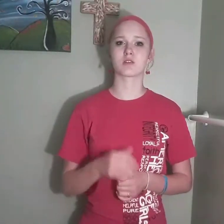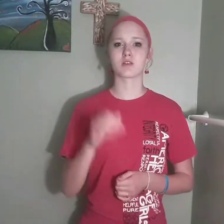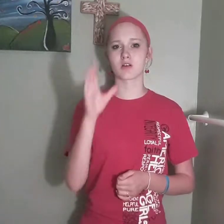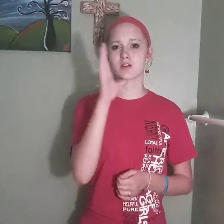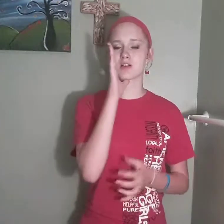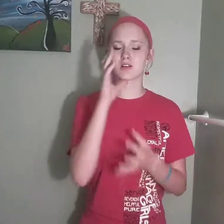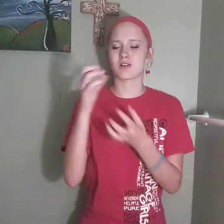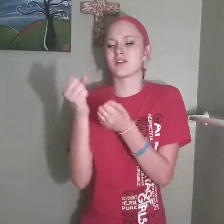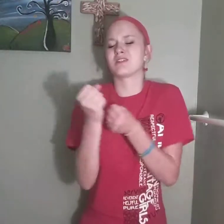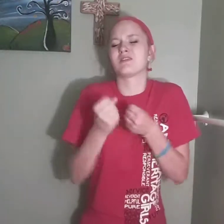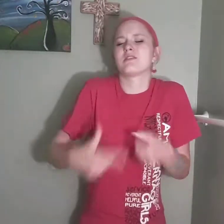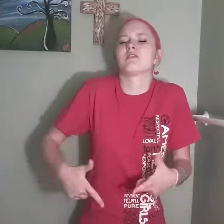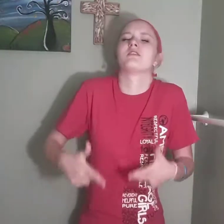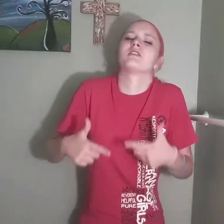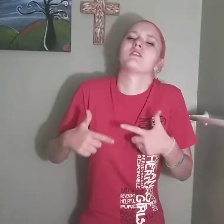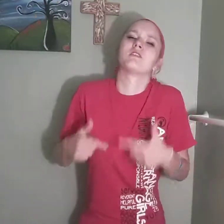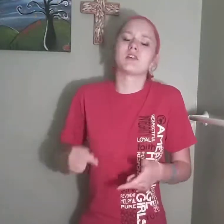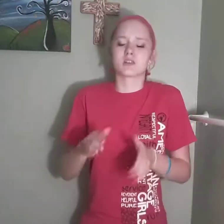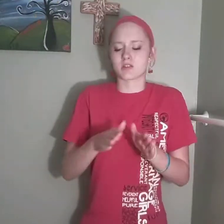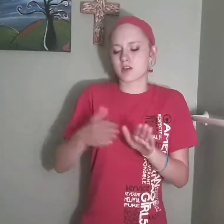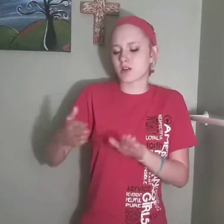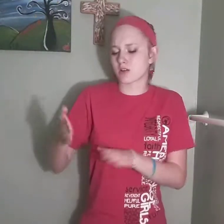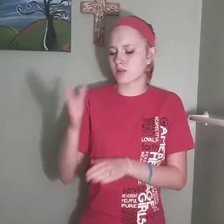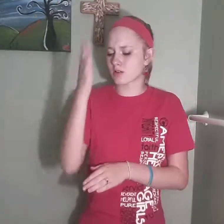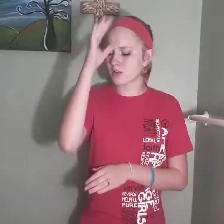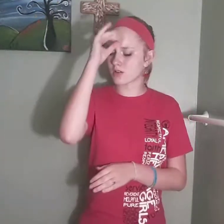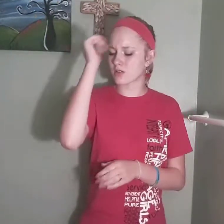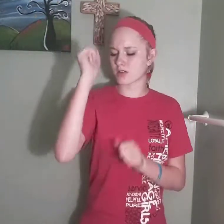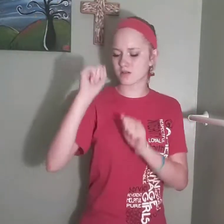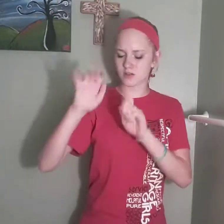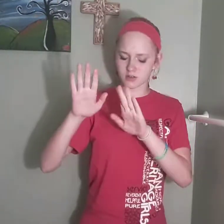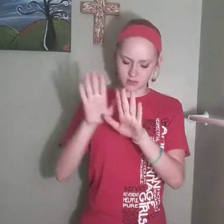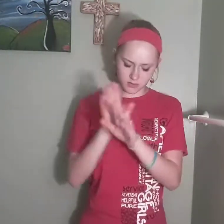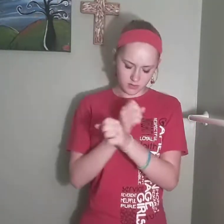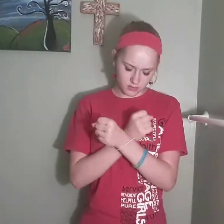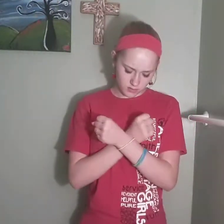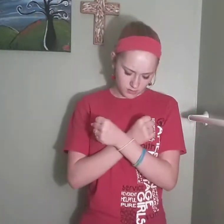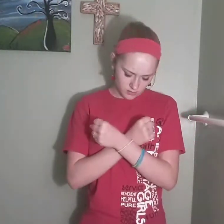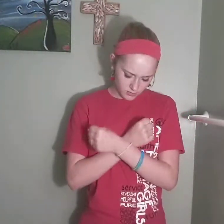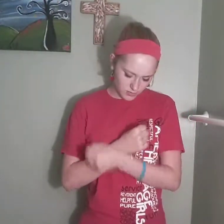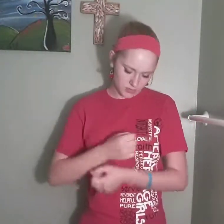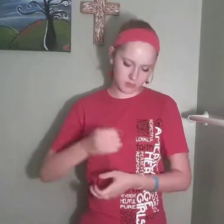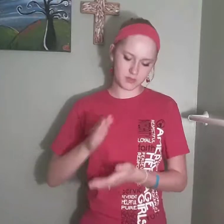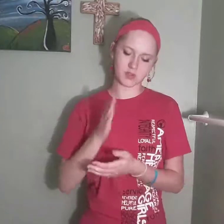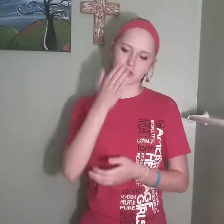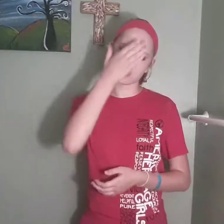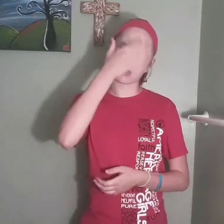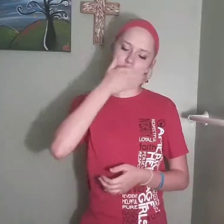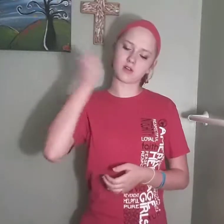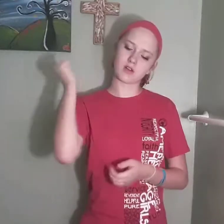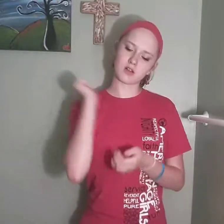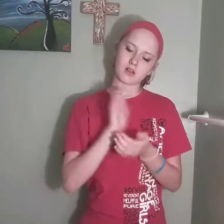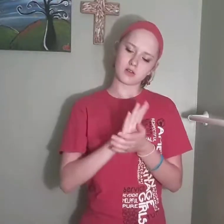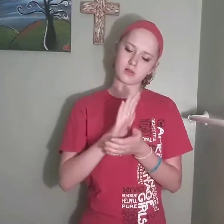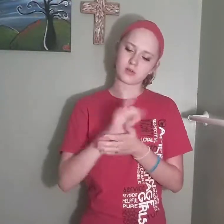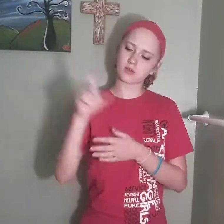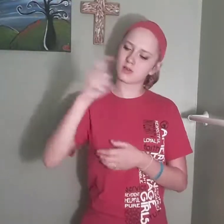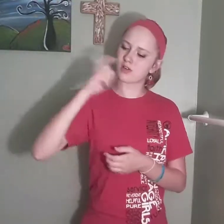holding on for life The dying man giving up the fight Better than a hallelujah